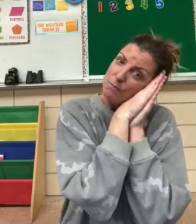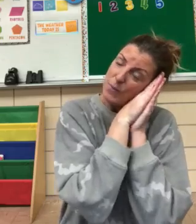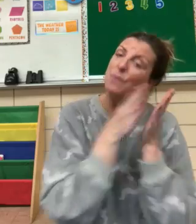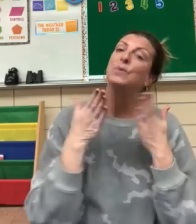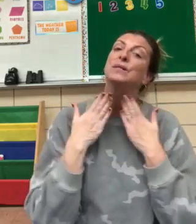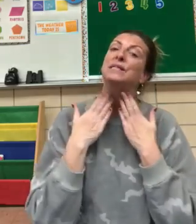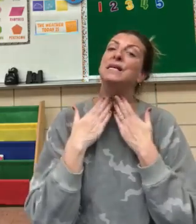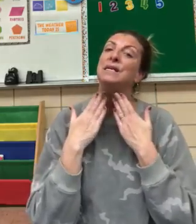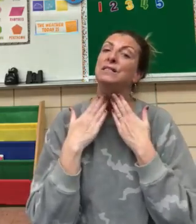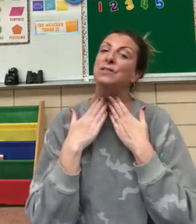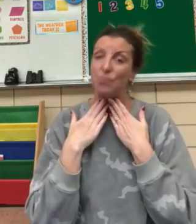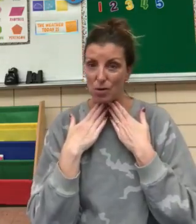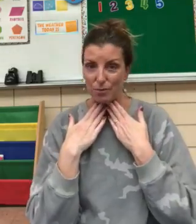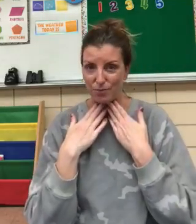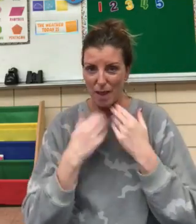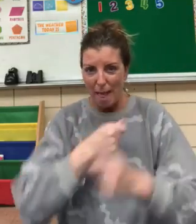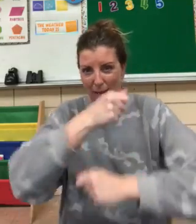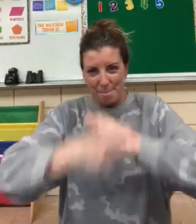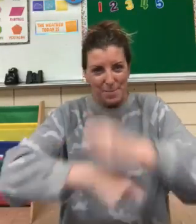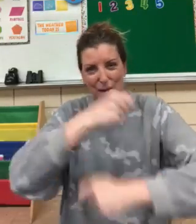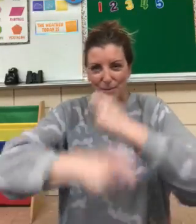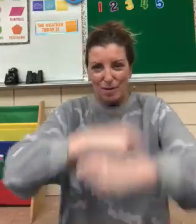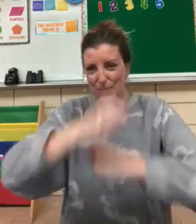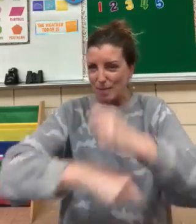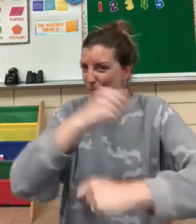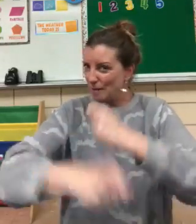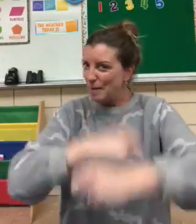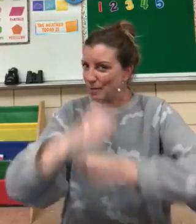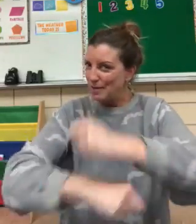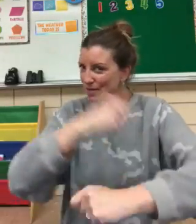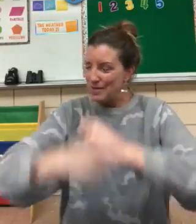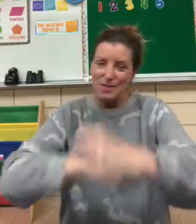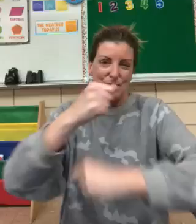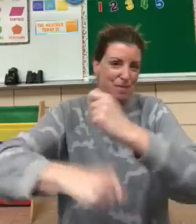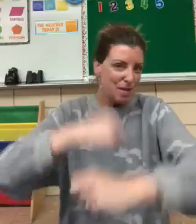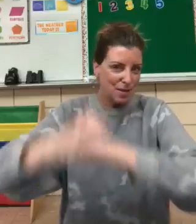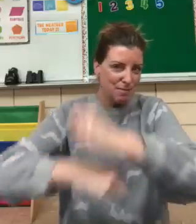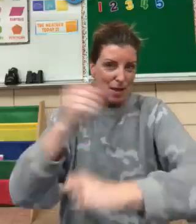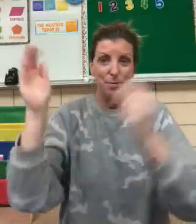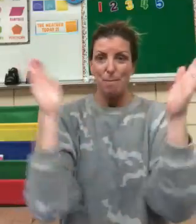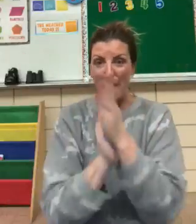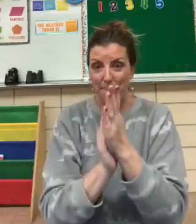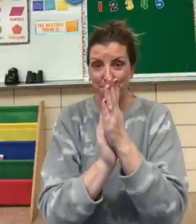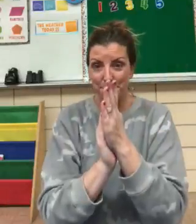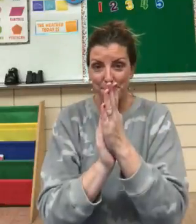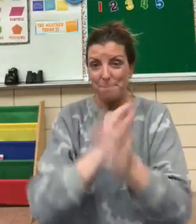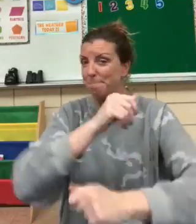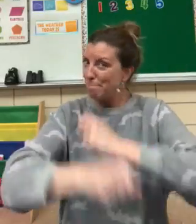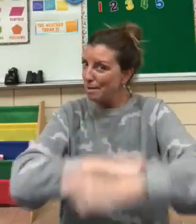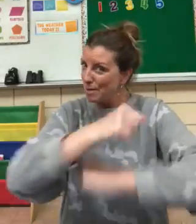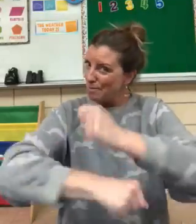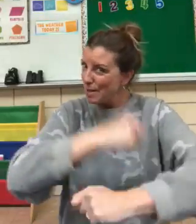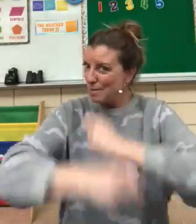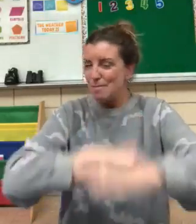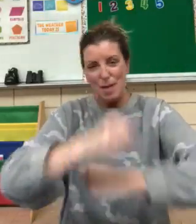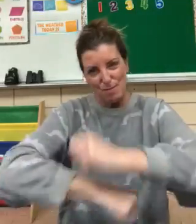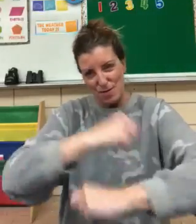bubbles in his throat. Bubble, bubble, bubble. Bubble, bubble, pop! Bubble, bubble, bubble.